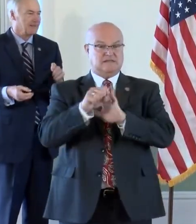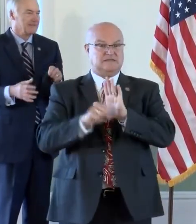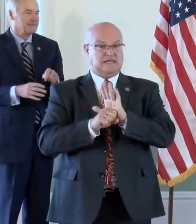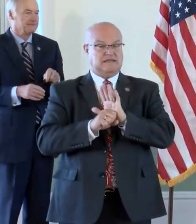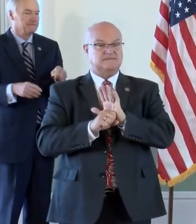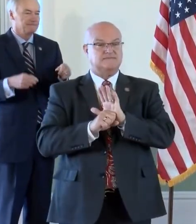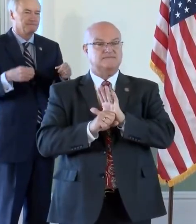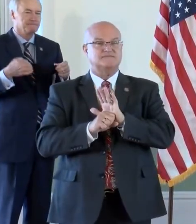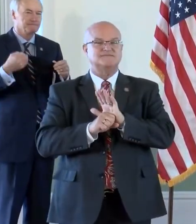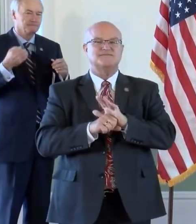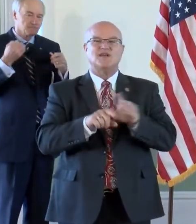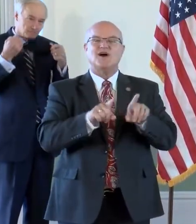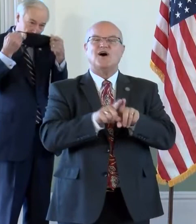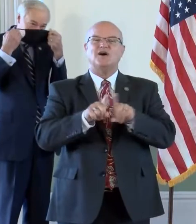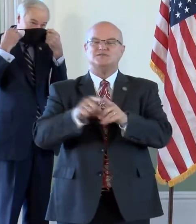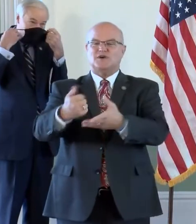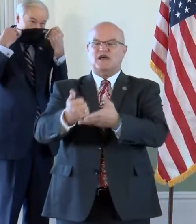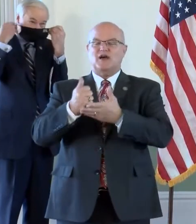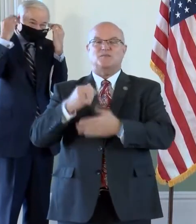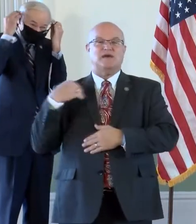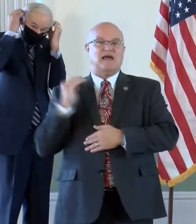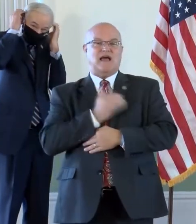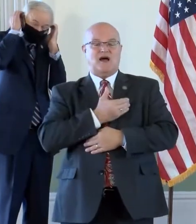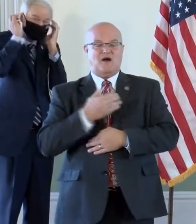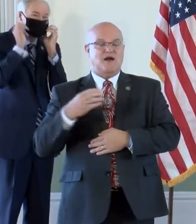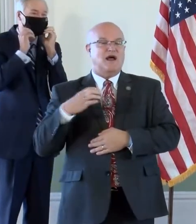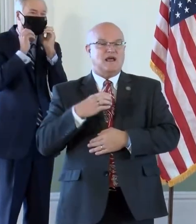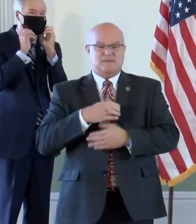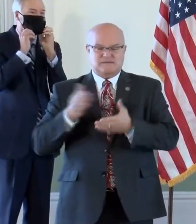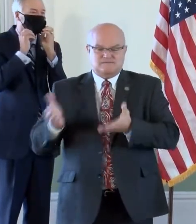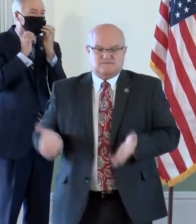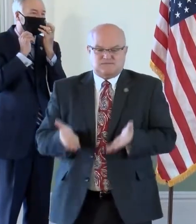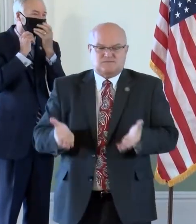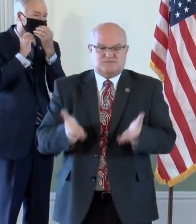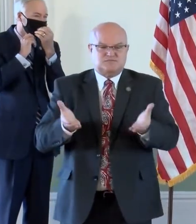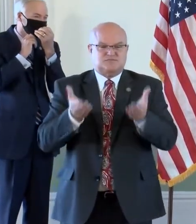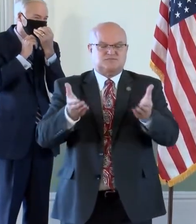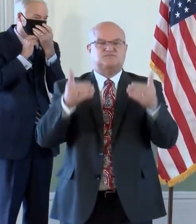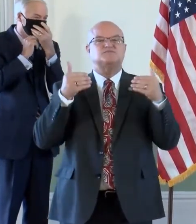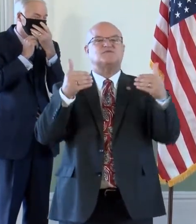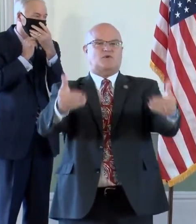and also in helping our committee move this historic project forward.